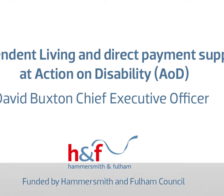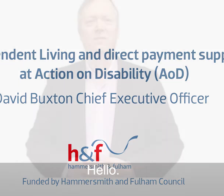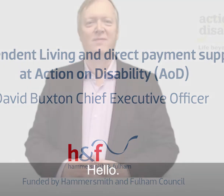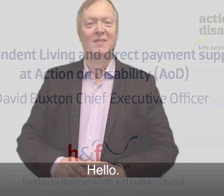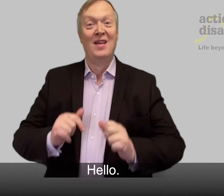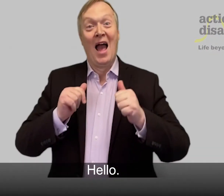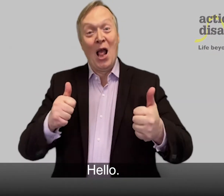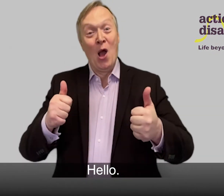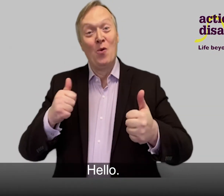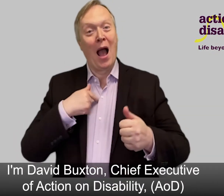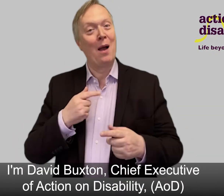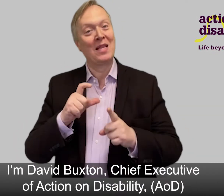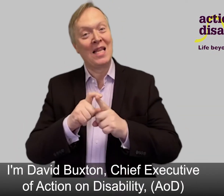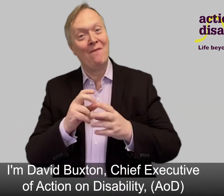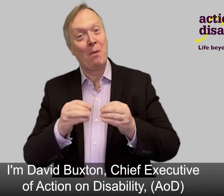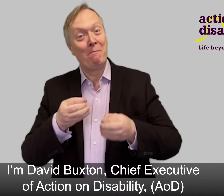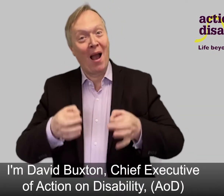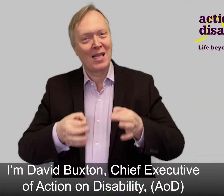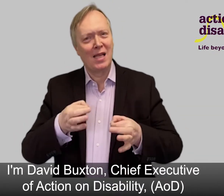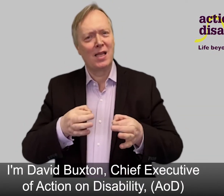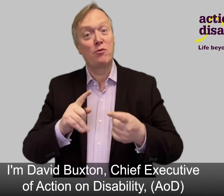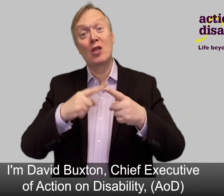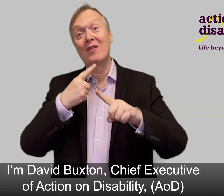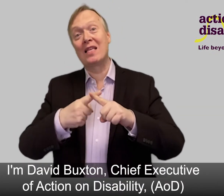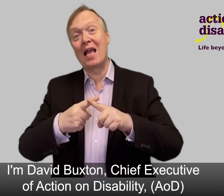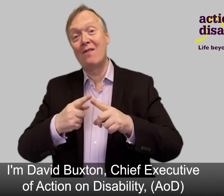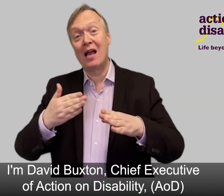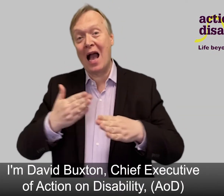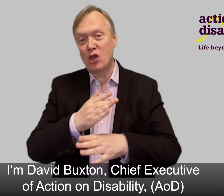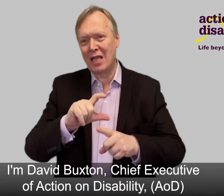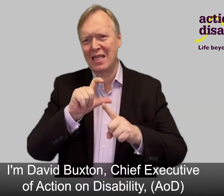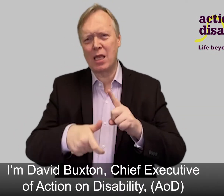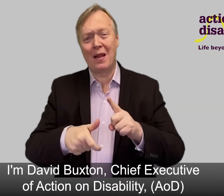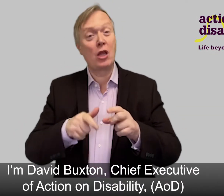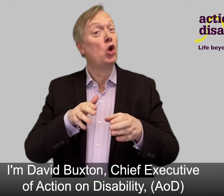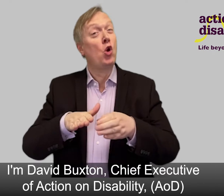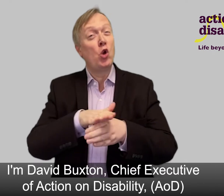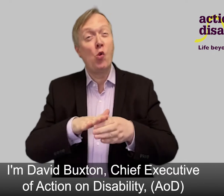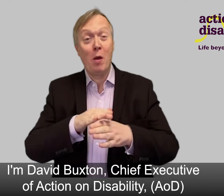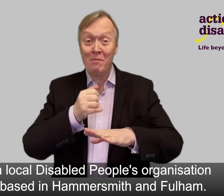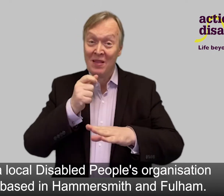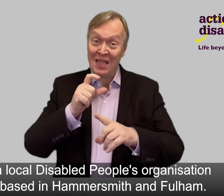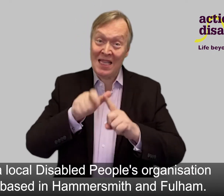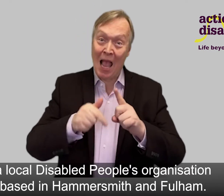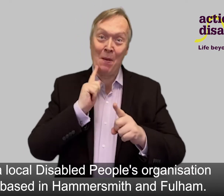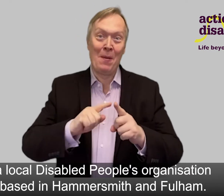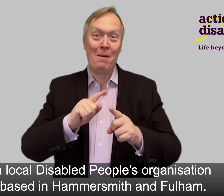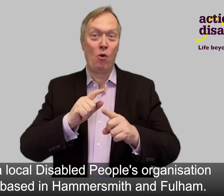Hello, I'm David Buxton, Chief Executive of Action on Disability, a local disabled